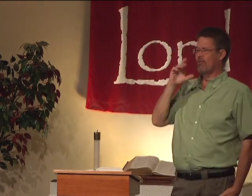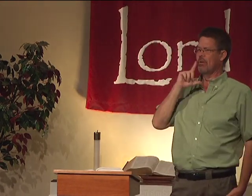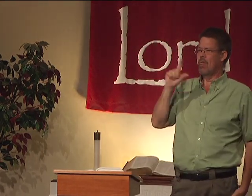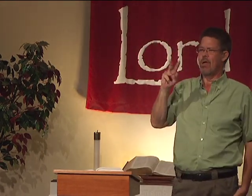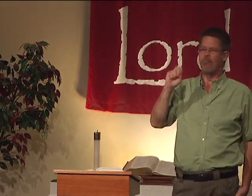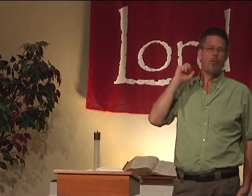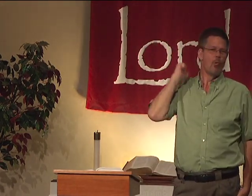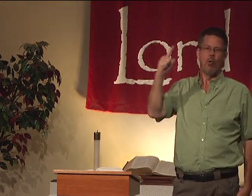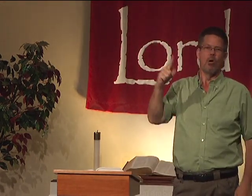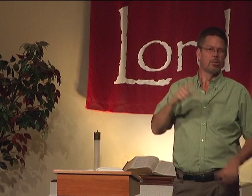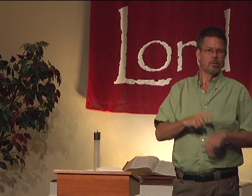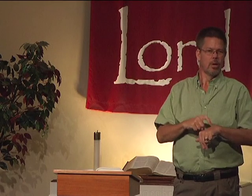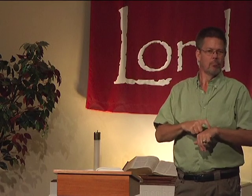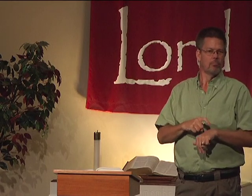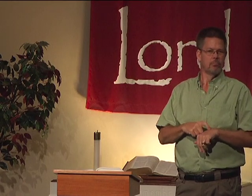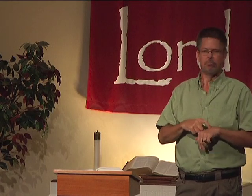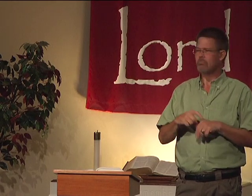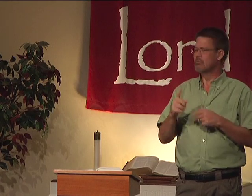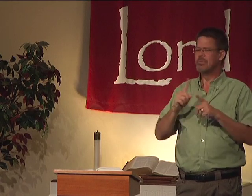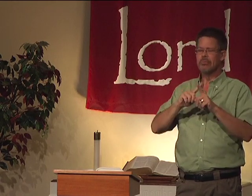All of us are looking for love all the time.